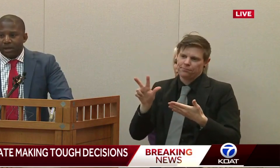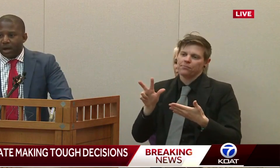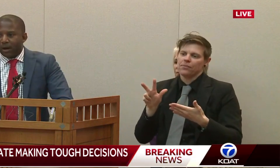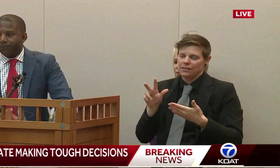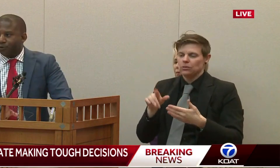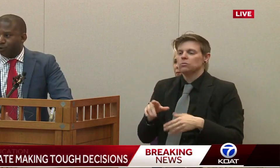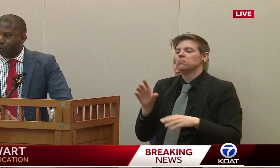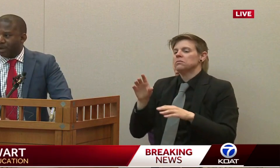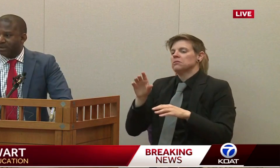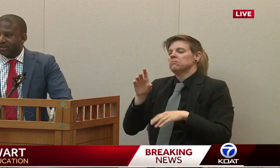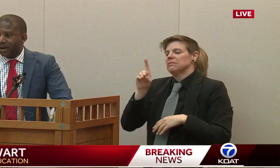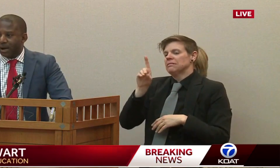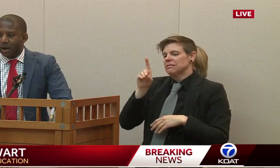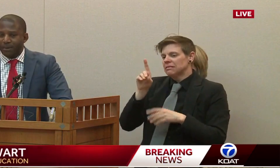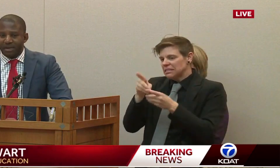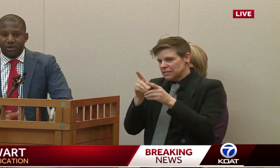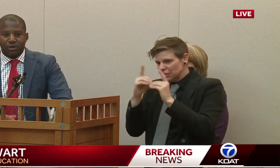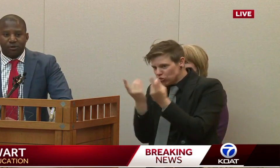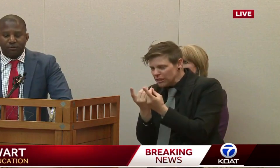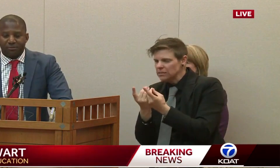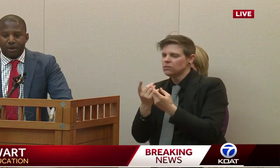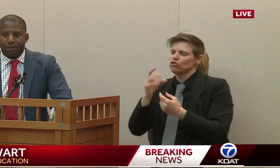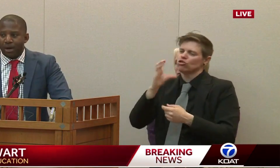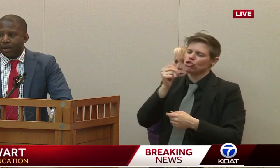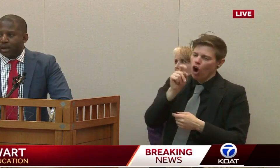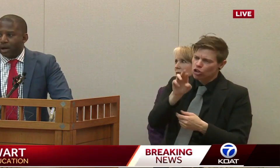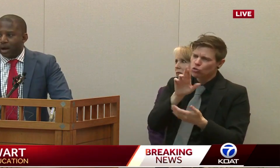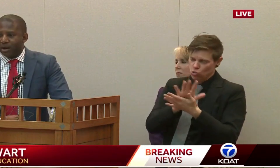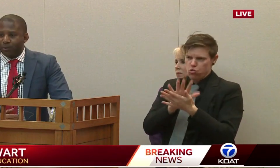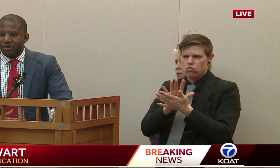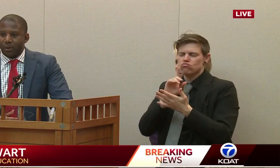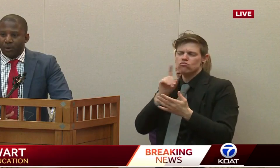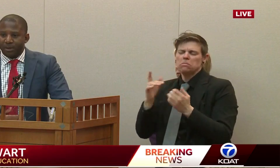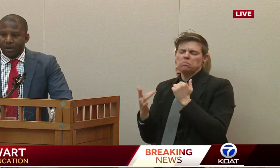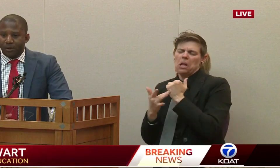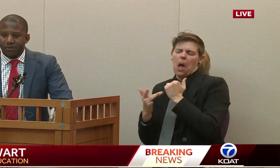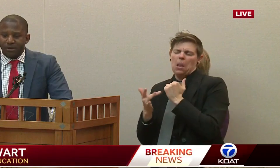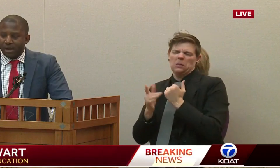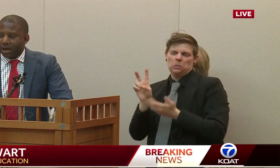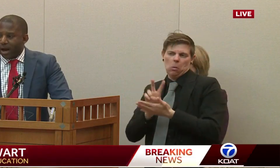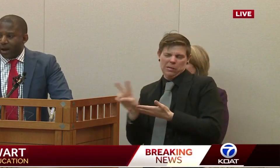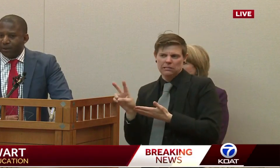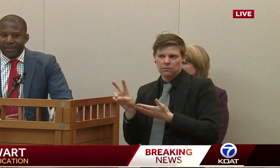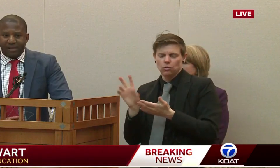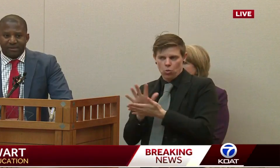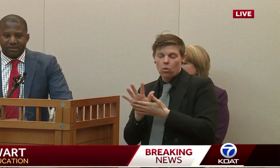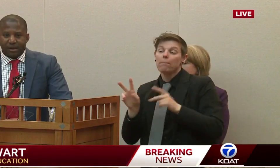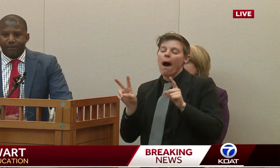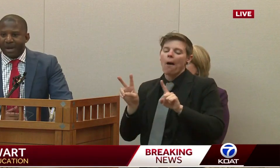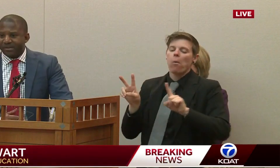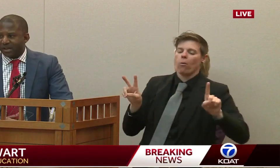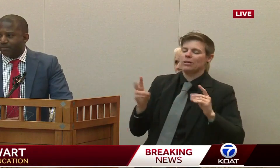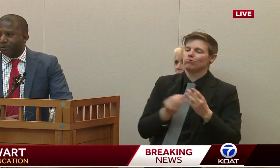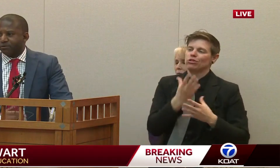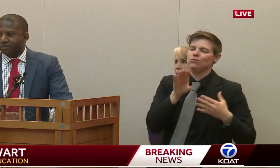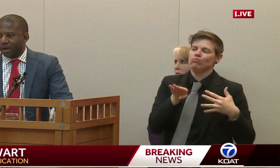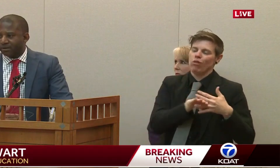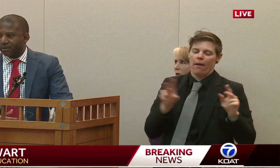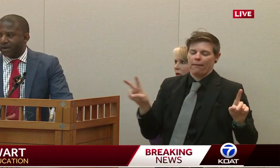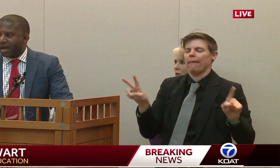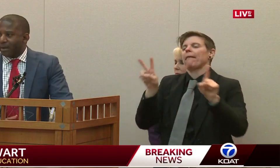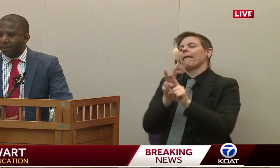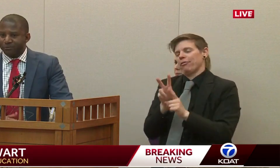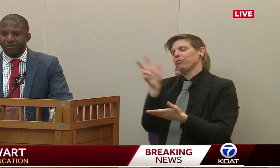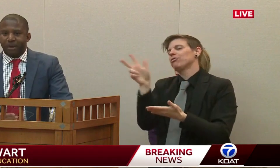that's going to mean two weeks in addition to their spring break in which they will be closed. And we think this is the best and most